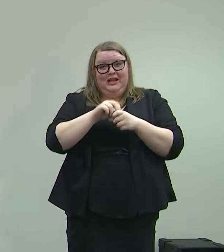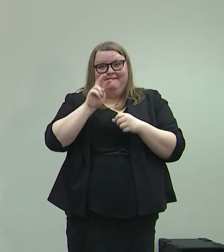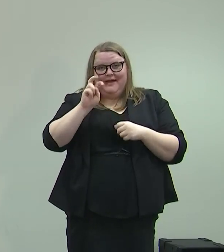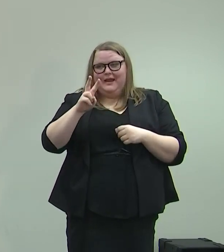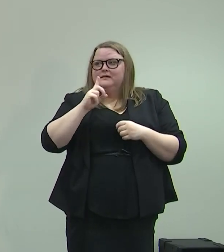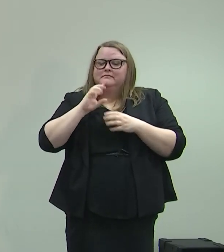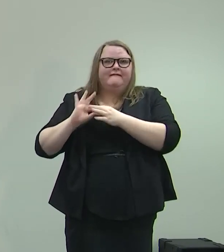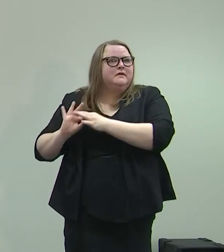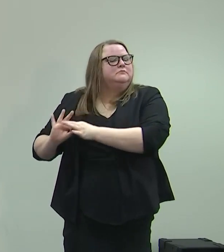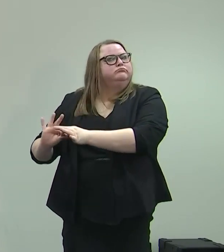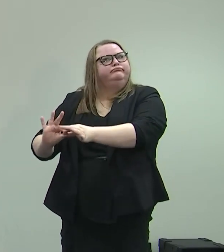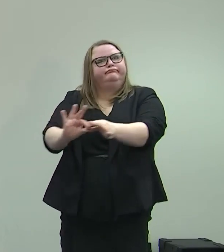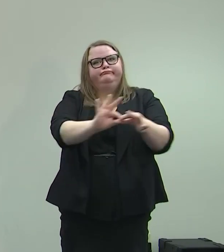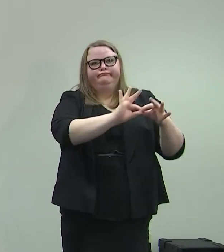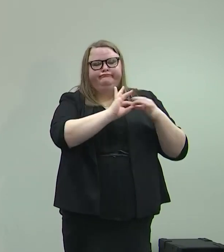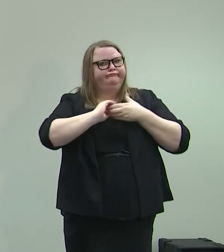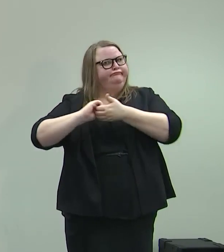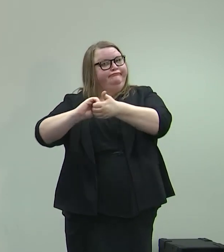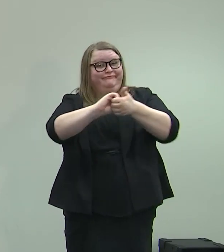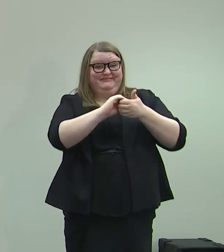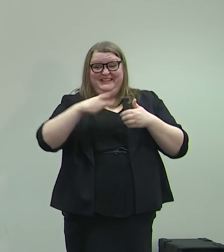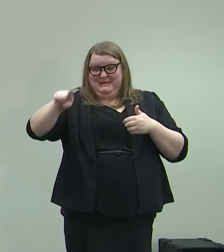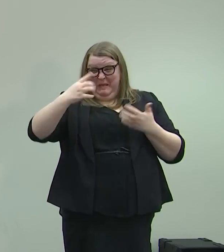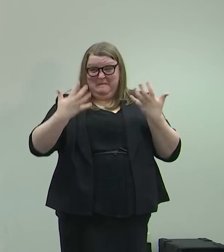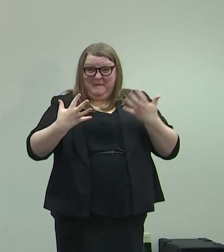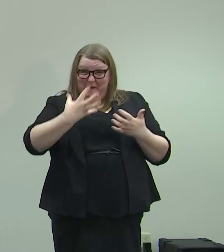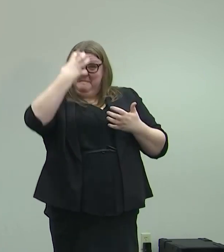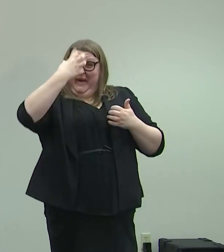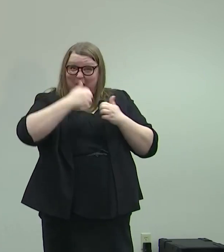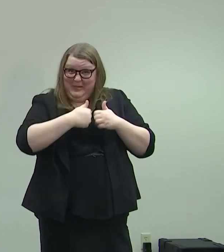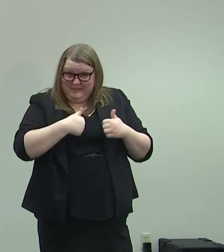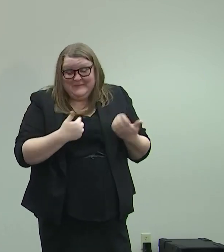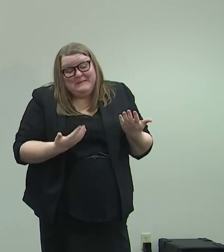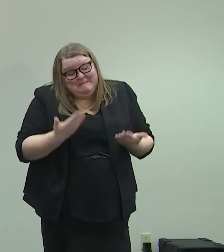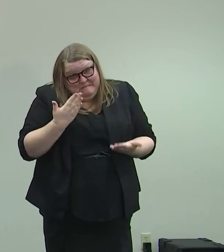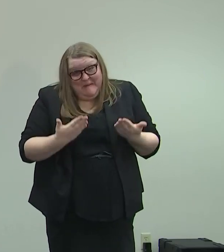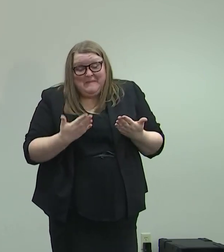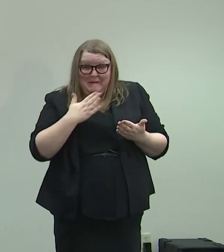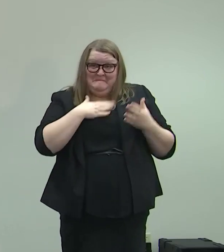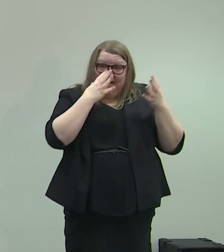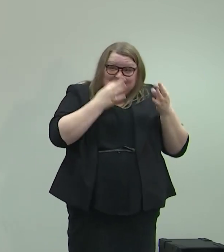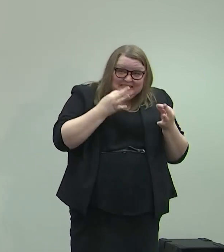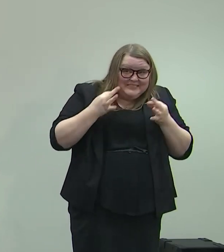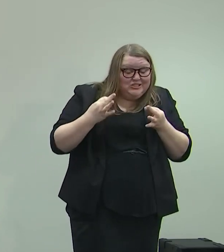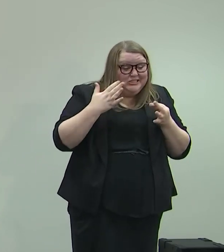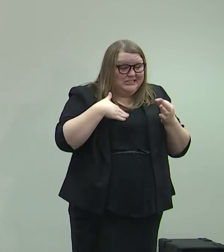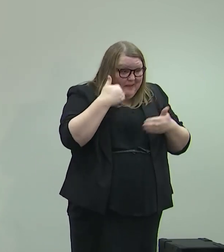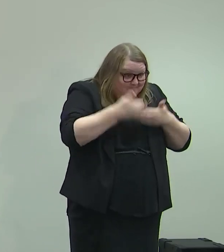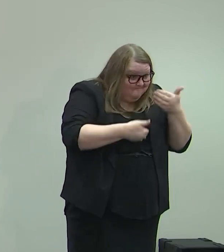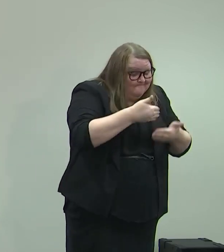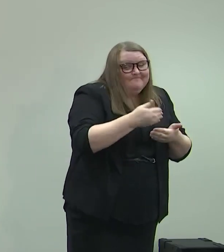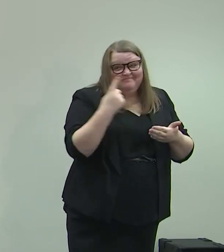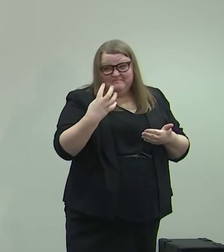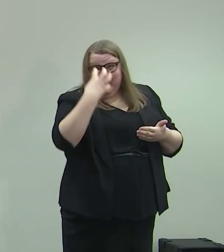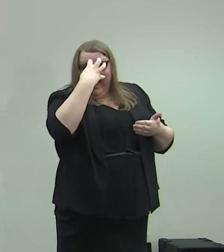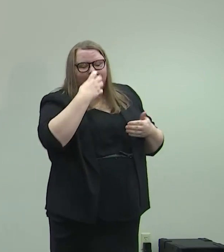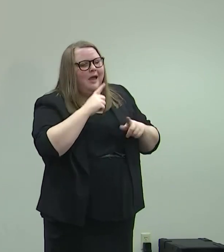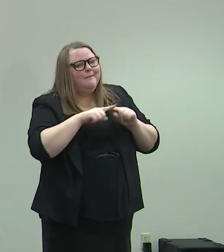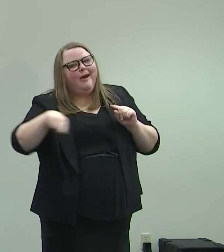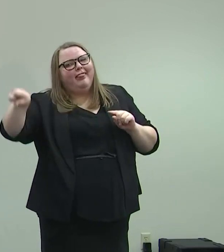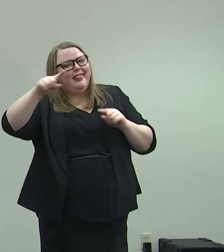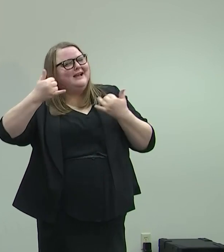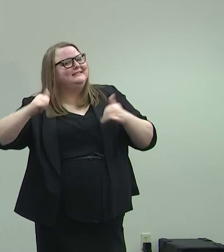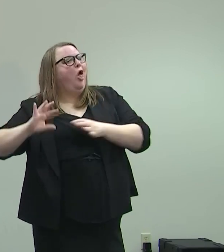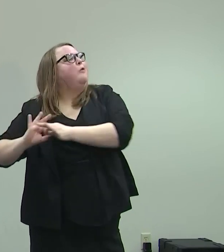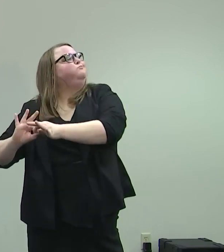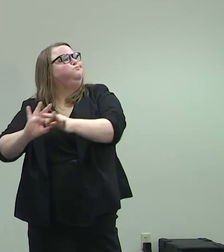rallied together. They might be upset with me on some things that I've done, some decisions that I've had to make, but that hasn't stopped them from sticking